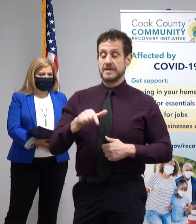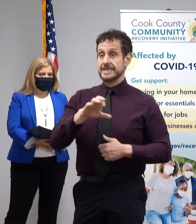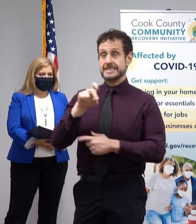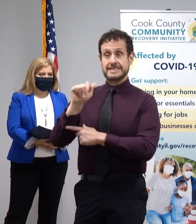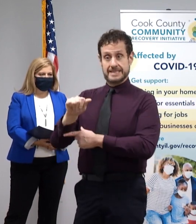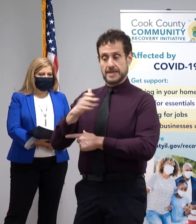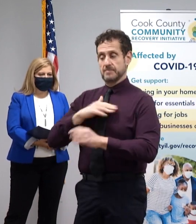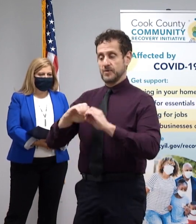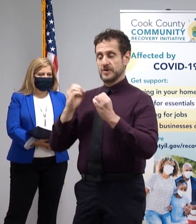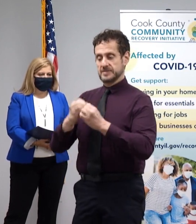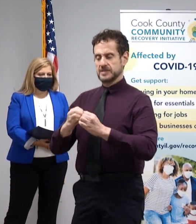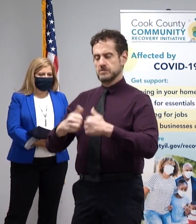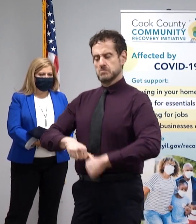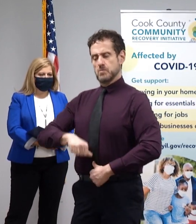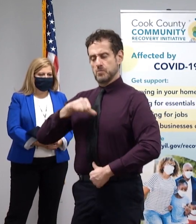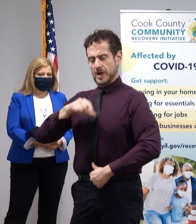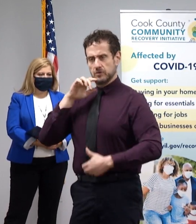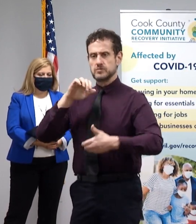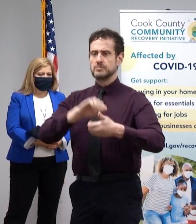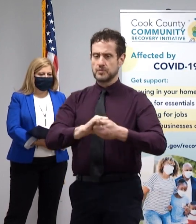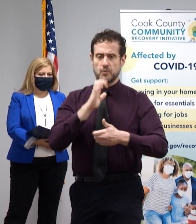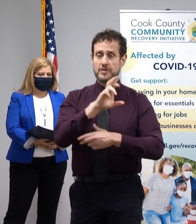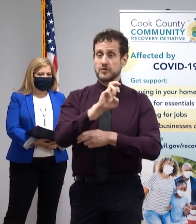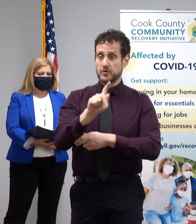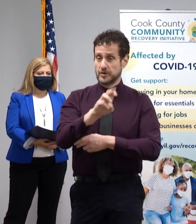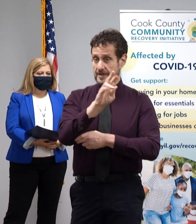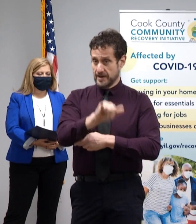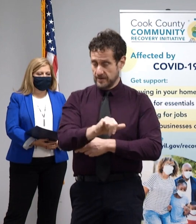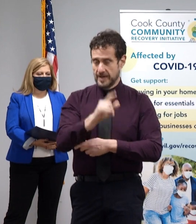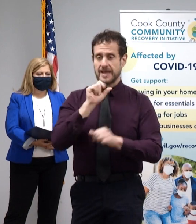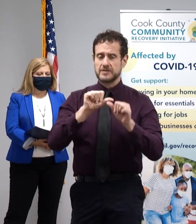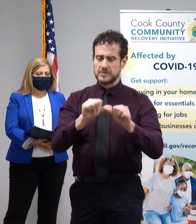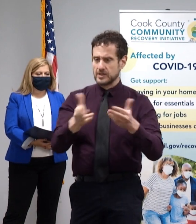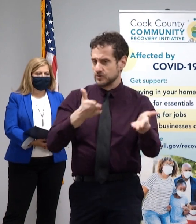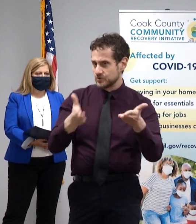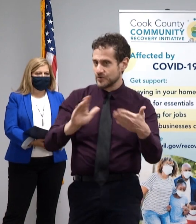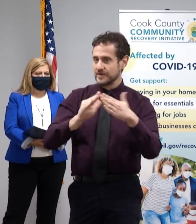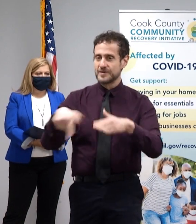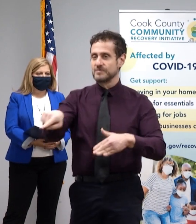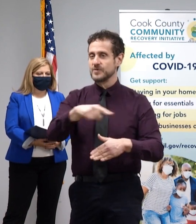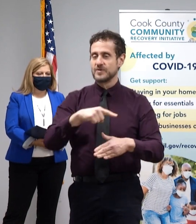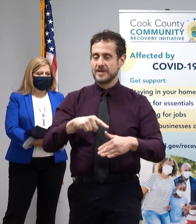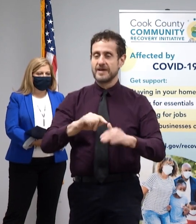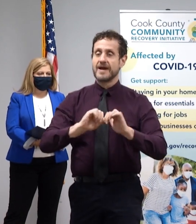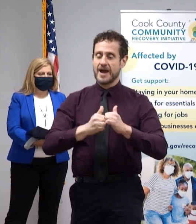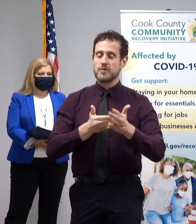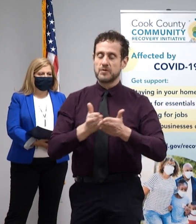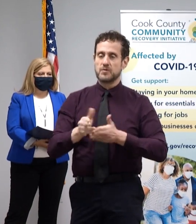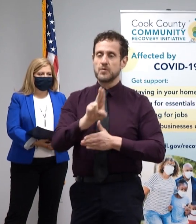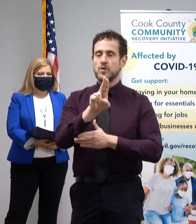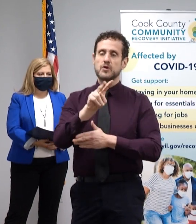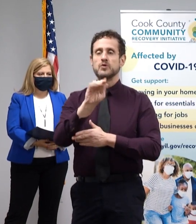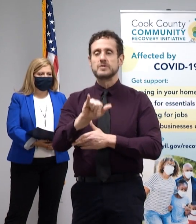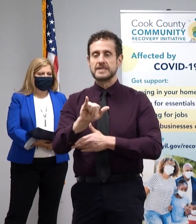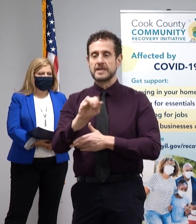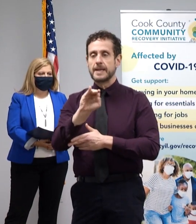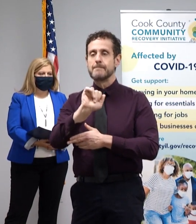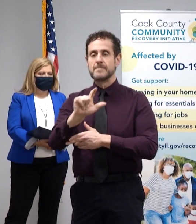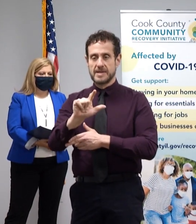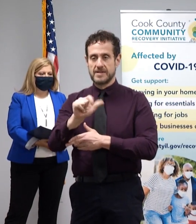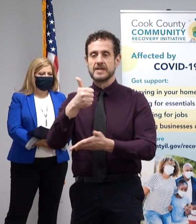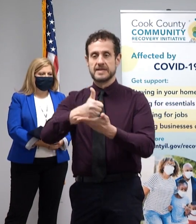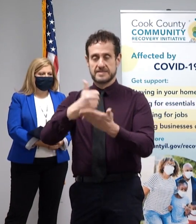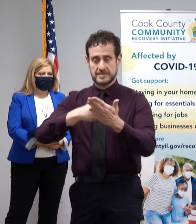partner with the county and continue servicing our community through the Utility Bill Assistance Program.